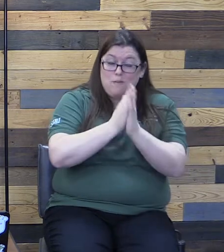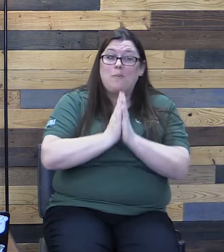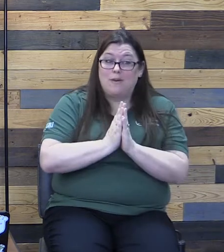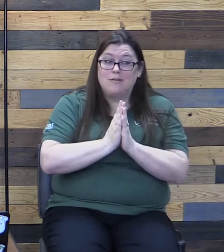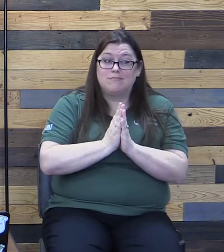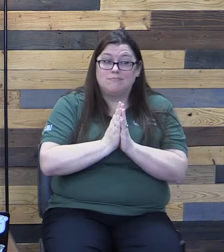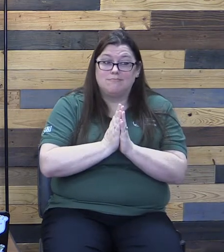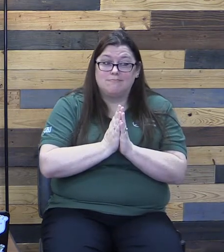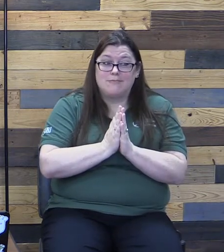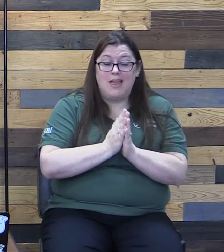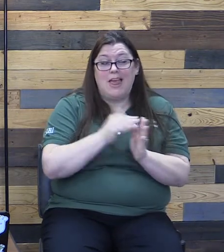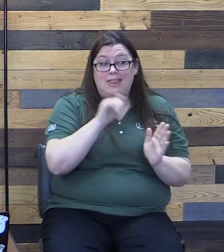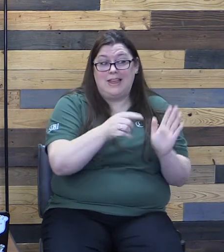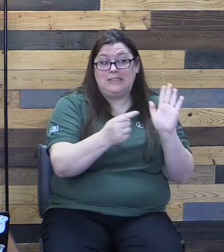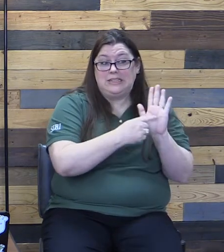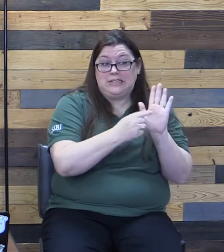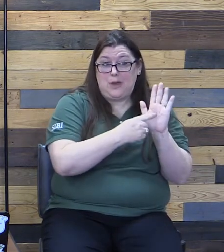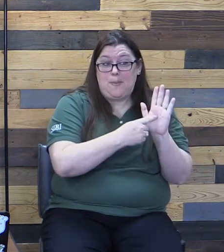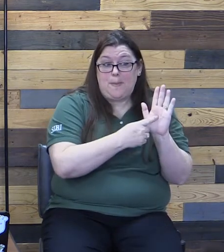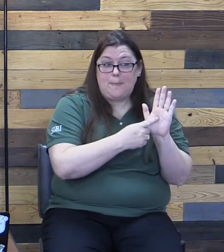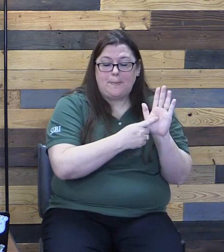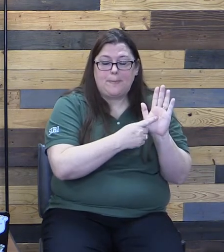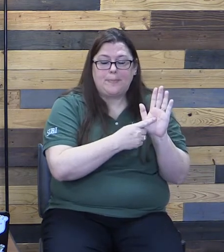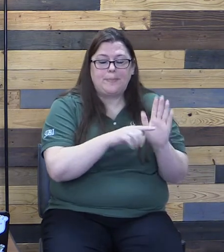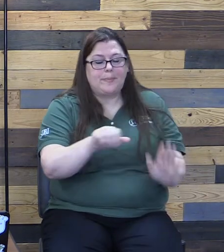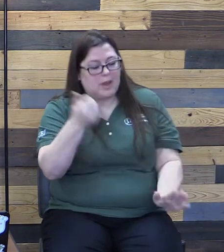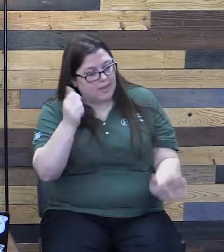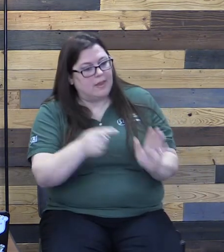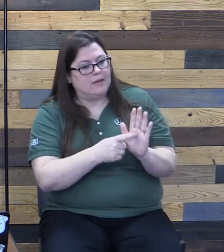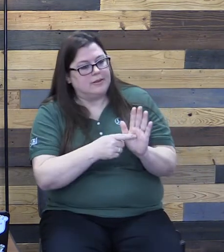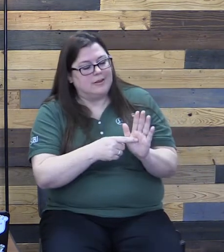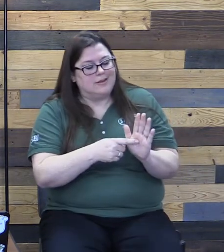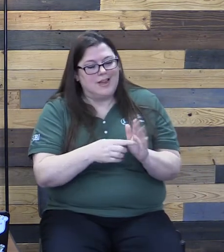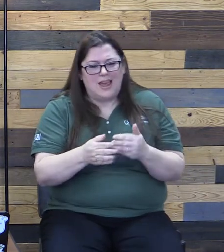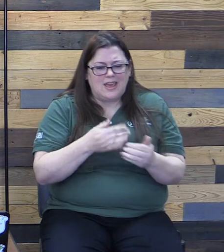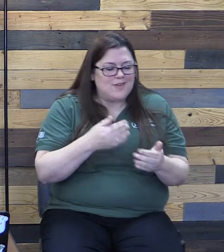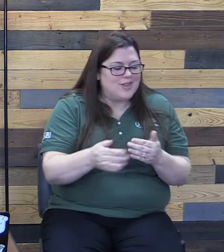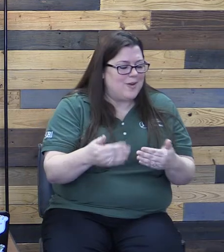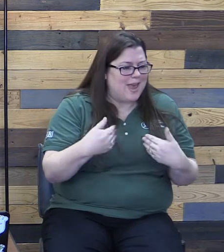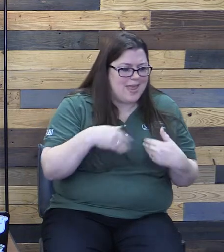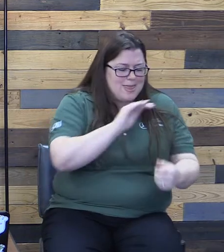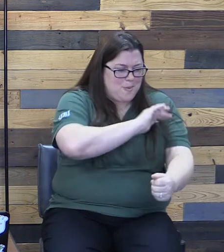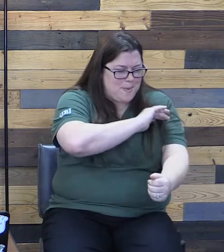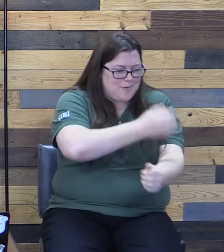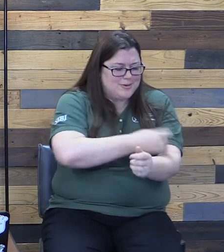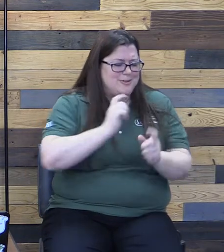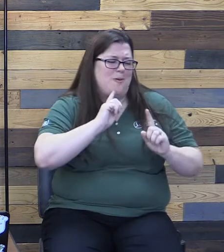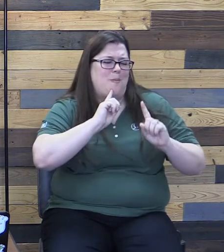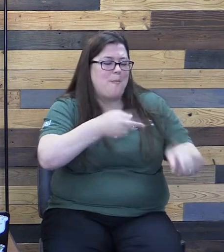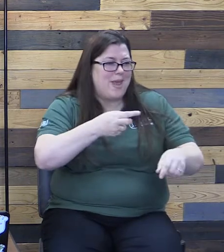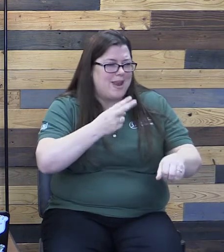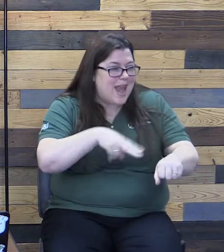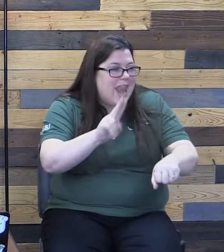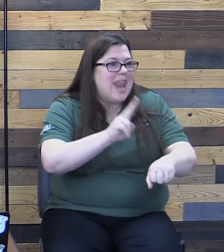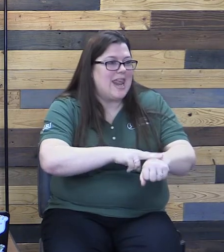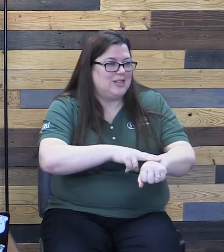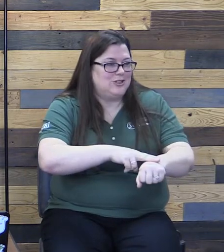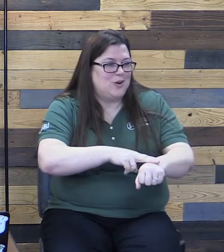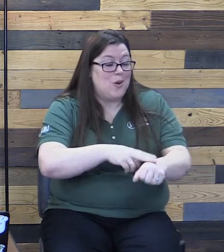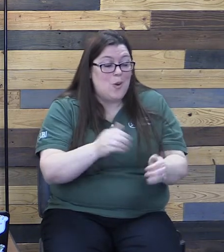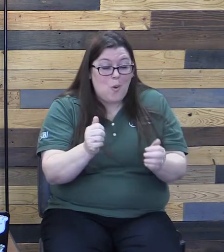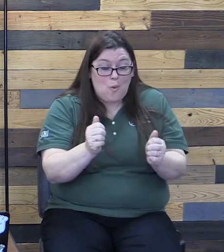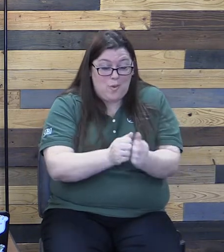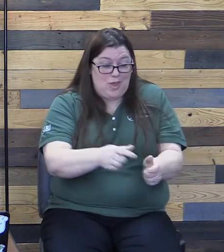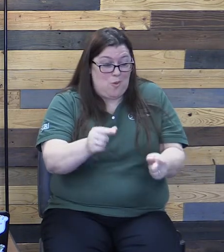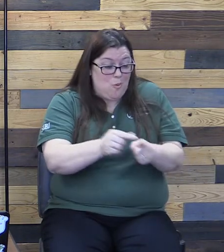was giving to his disciples. Another example says, even though he had the power to command nature, with a word, he could calm a